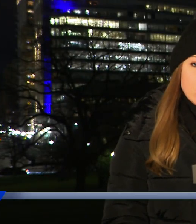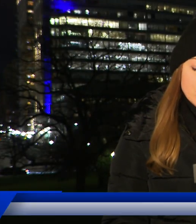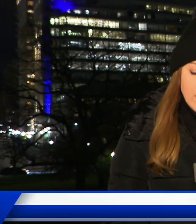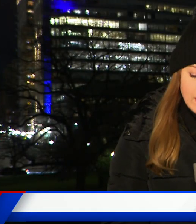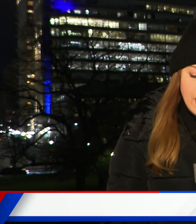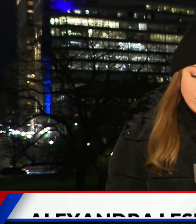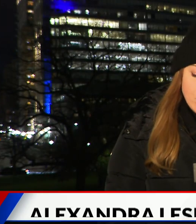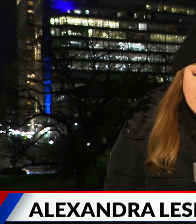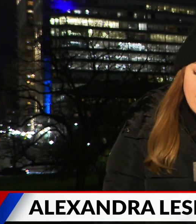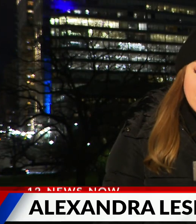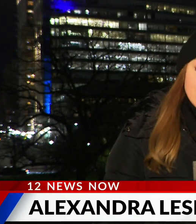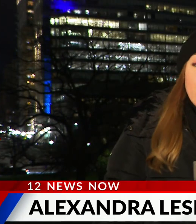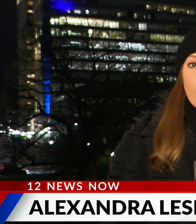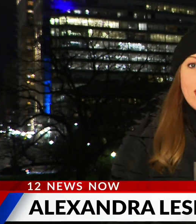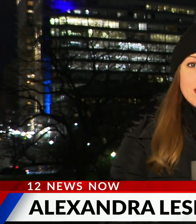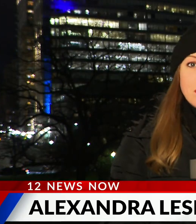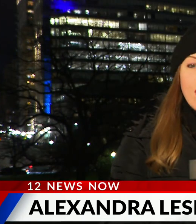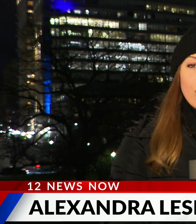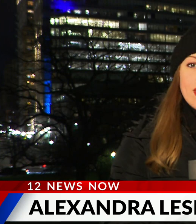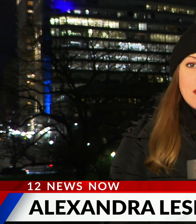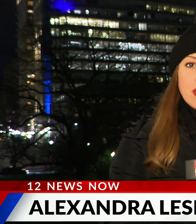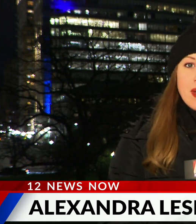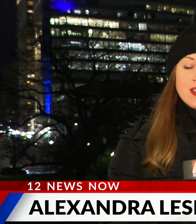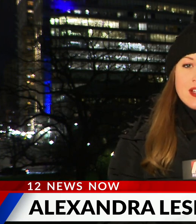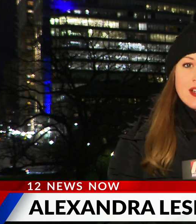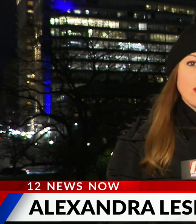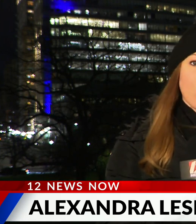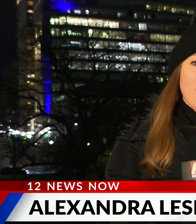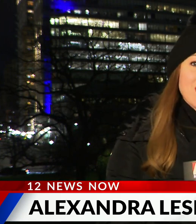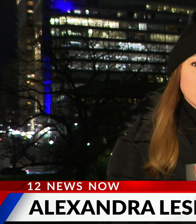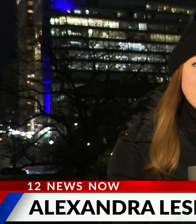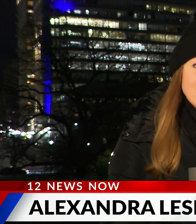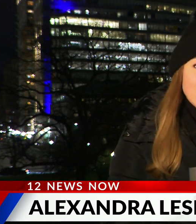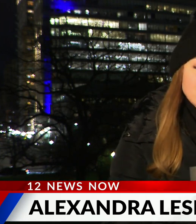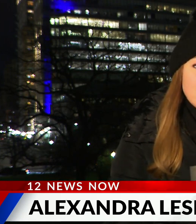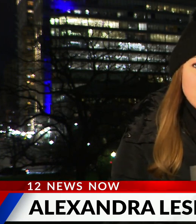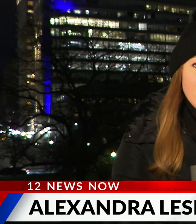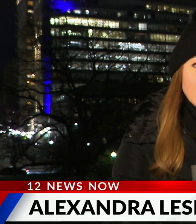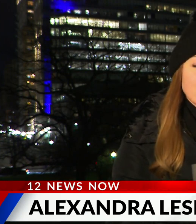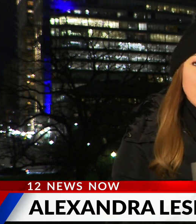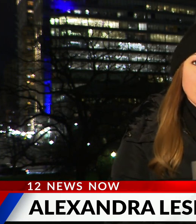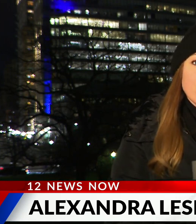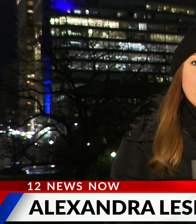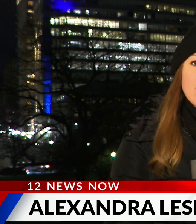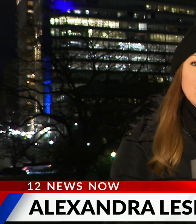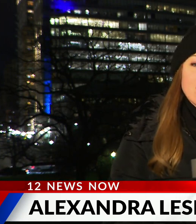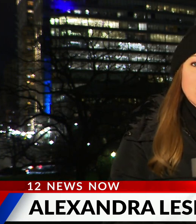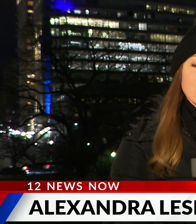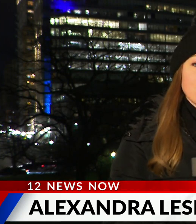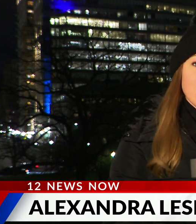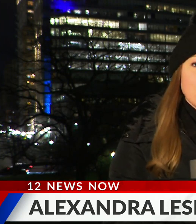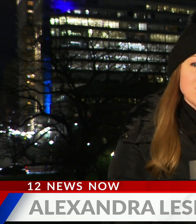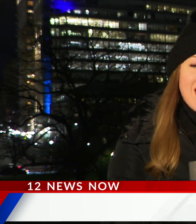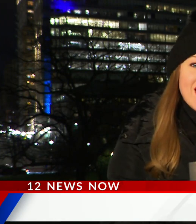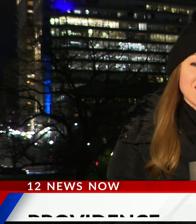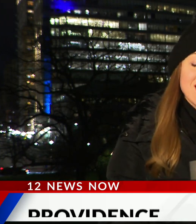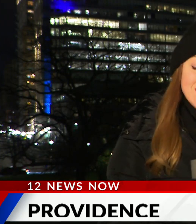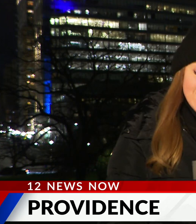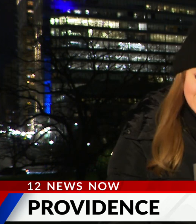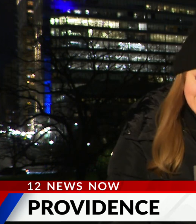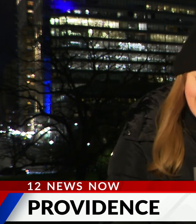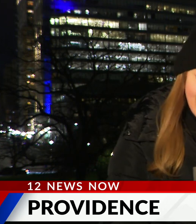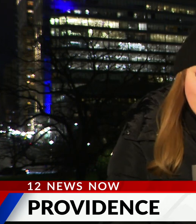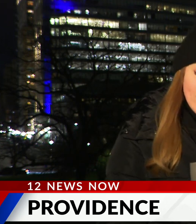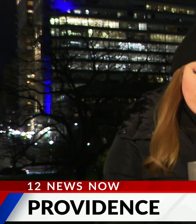Well, Shannon, after being asked for weeks about re-implementing an indoor mask mandate of some kind, Governor Dan McKee says the time to act